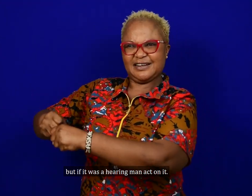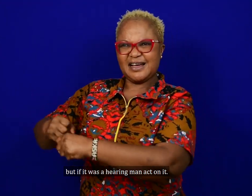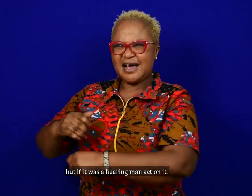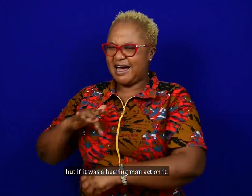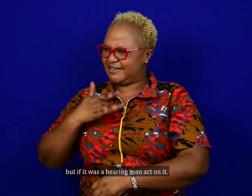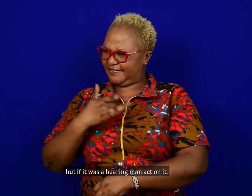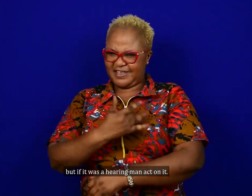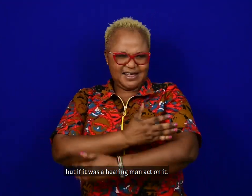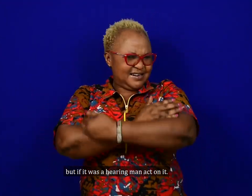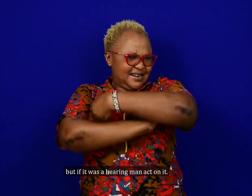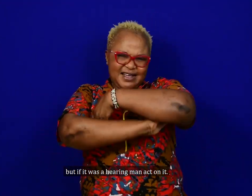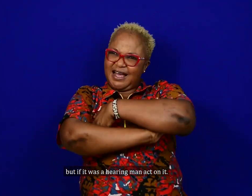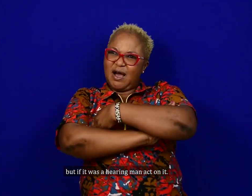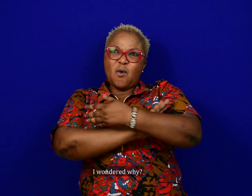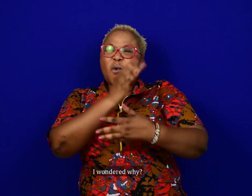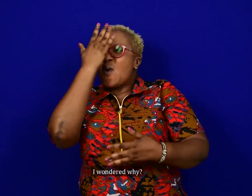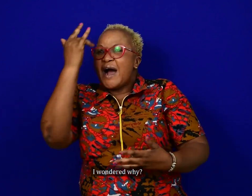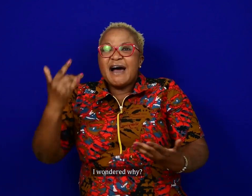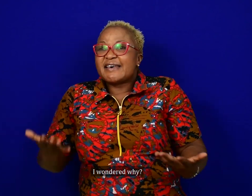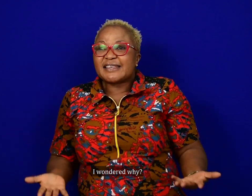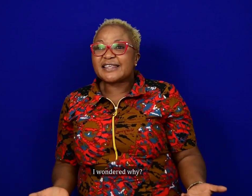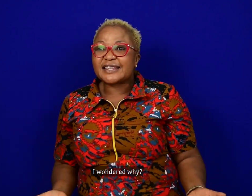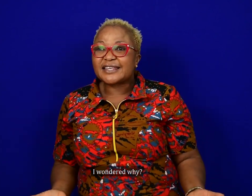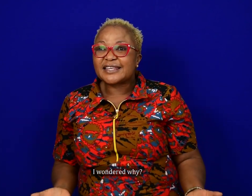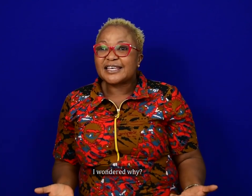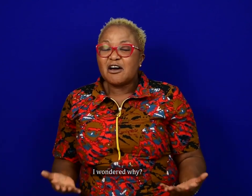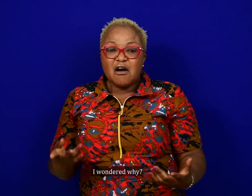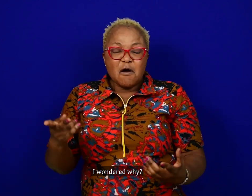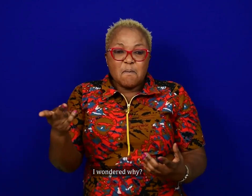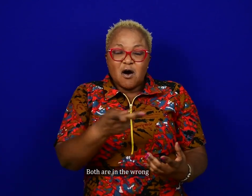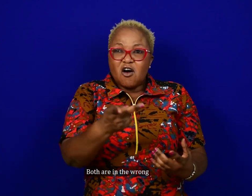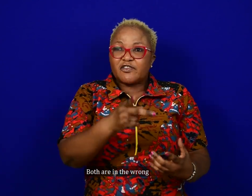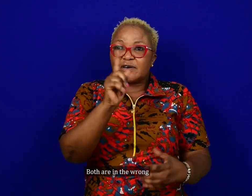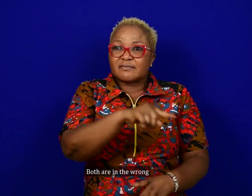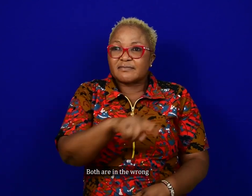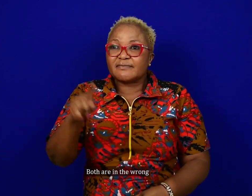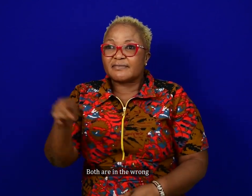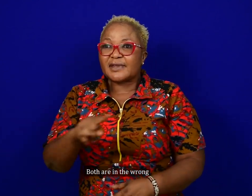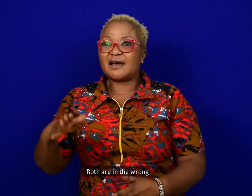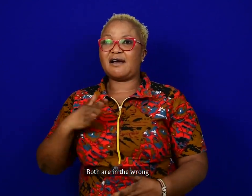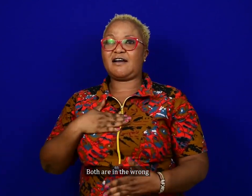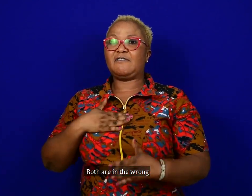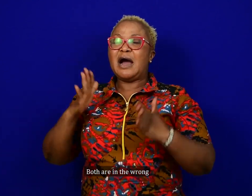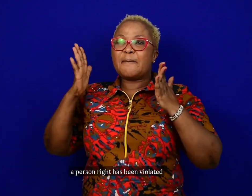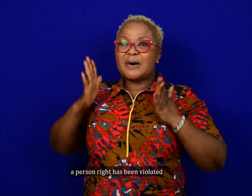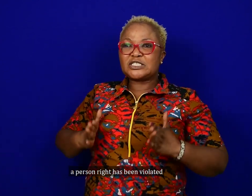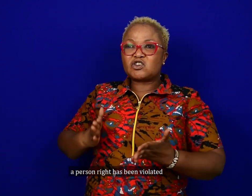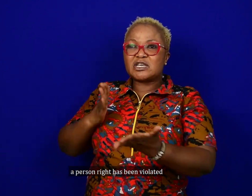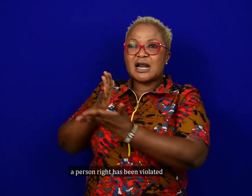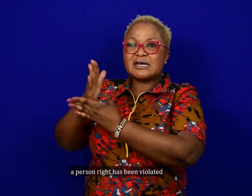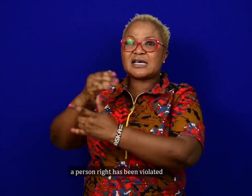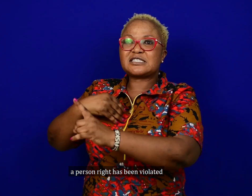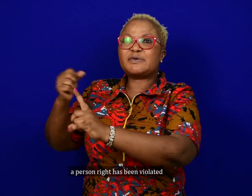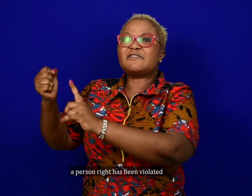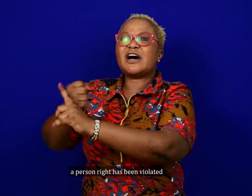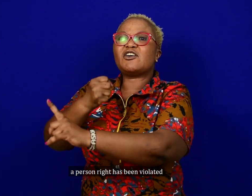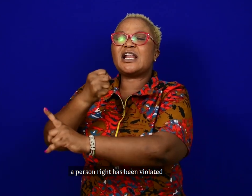action on it. I wondered why. Both are in the wrong. A person's right has been violated.